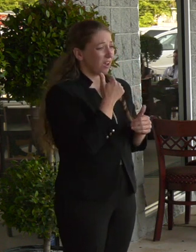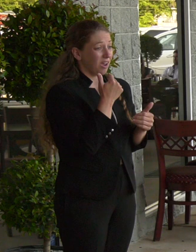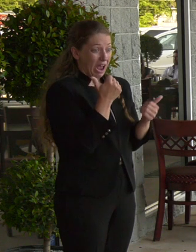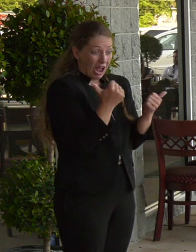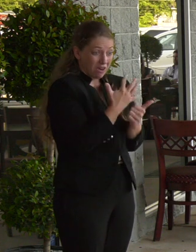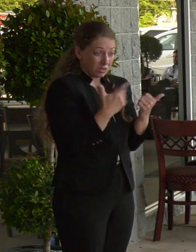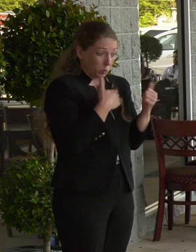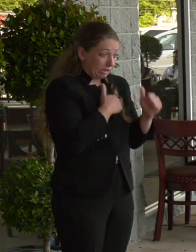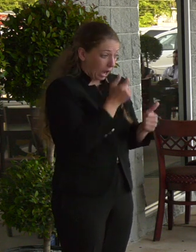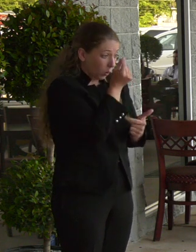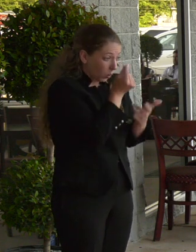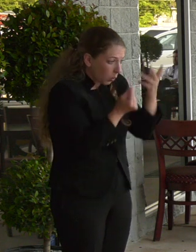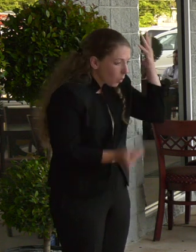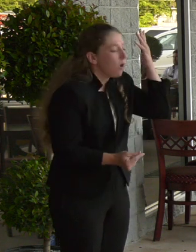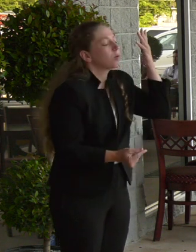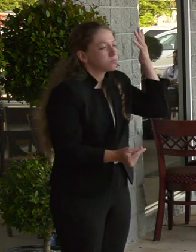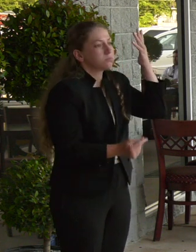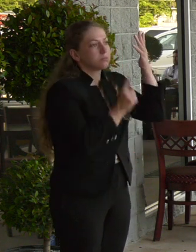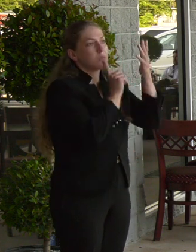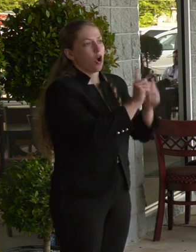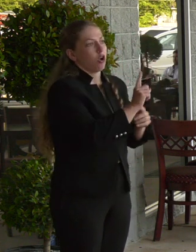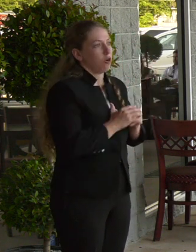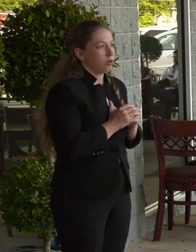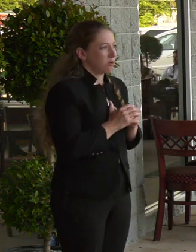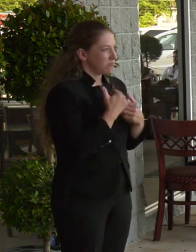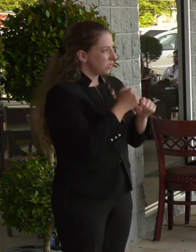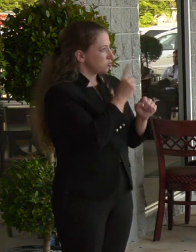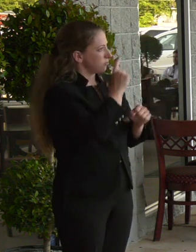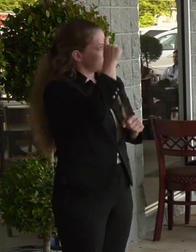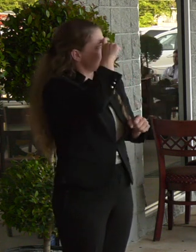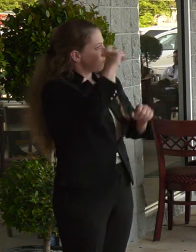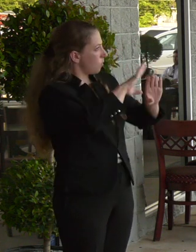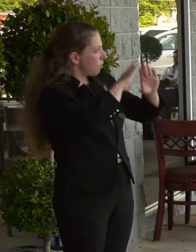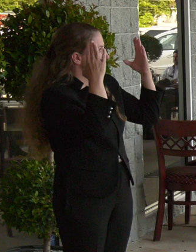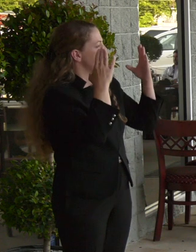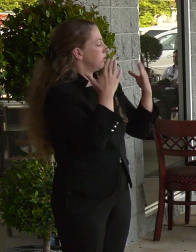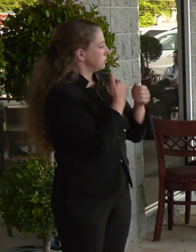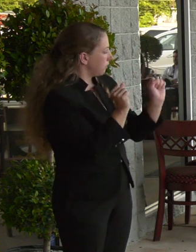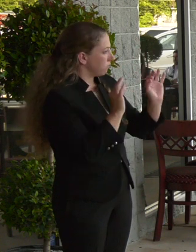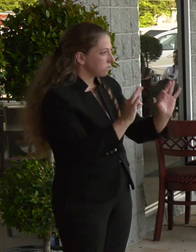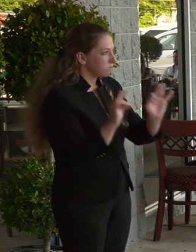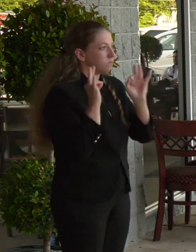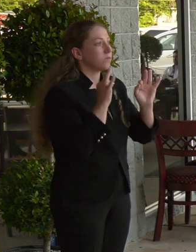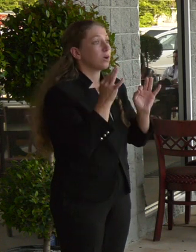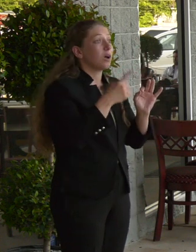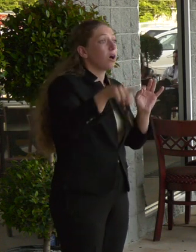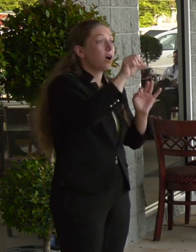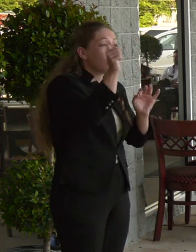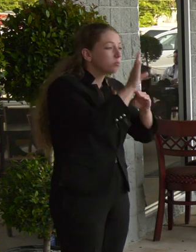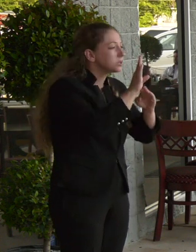this a responsible opening and we hope to set an example for everybody and to obviously